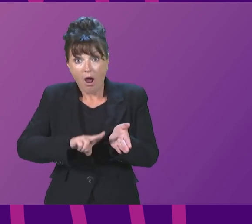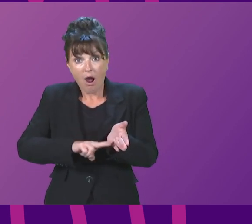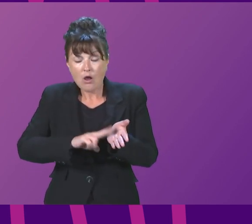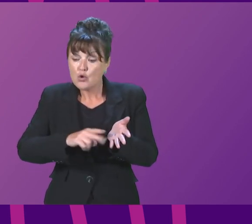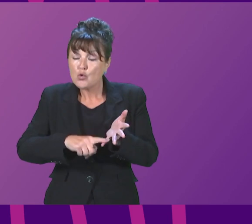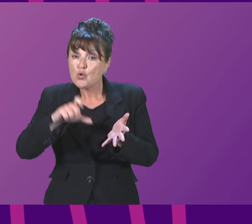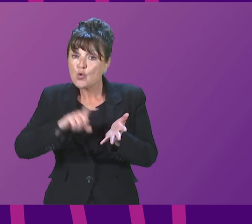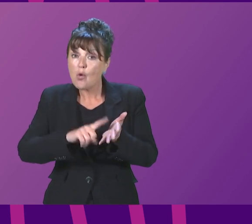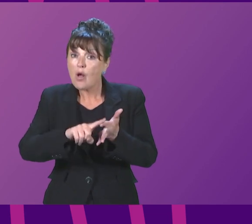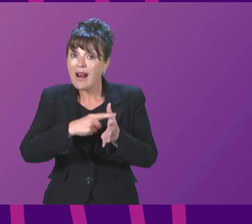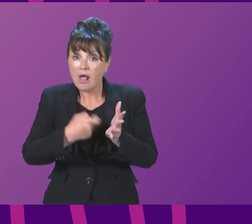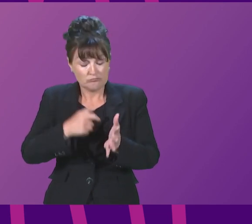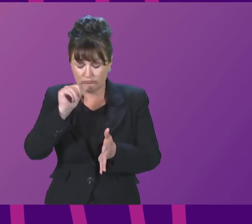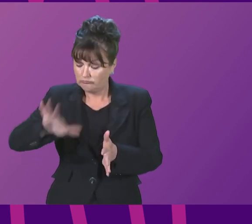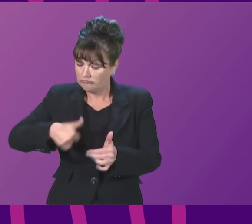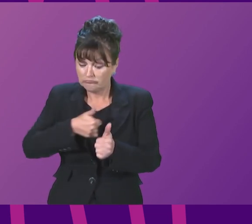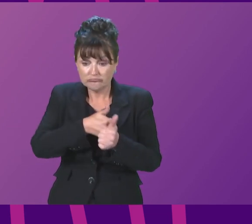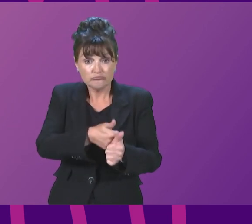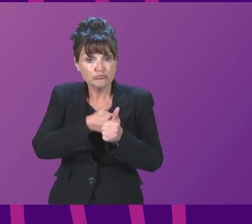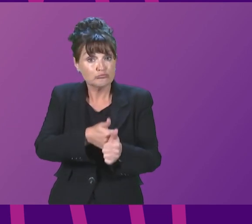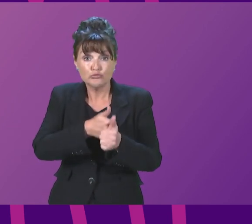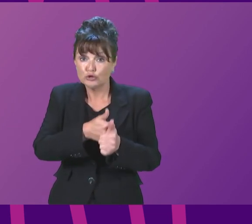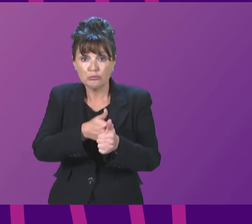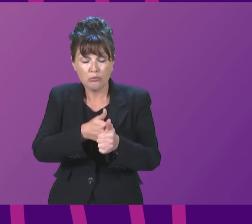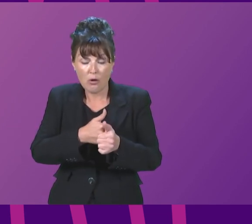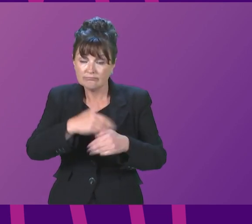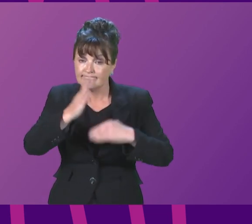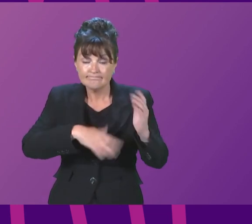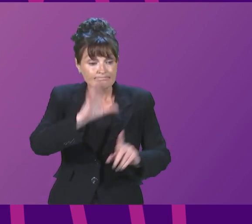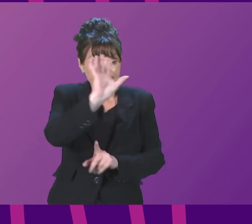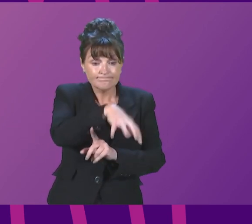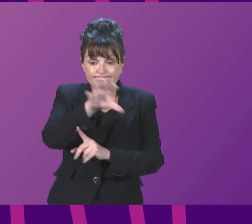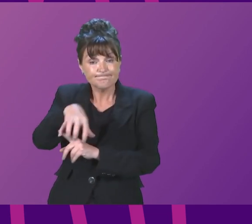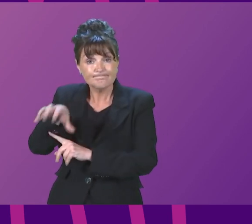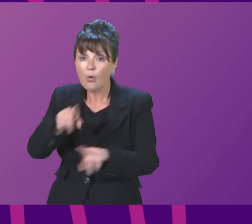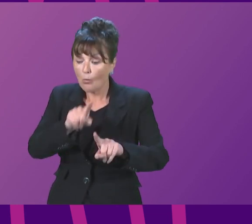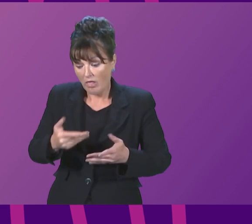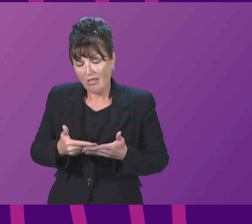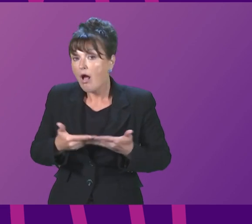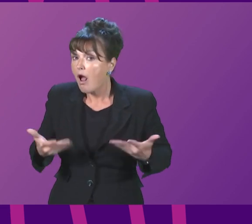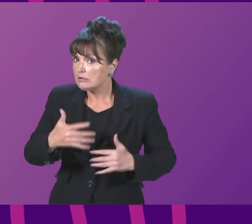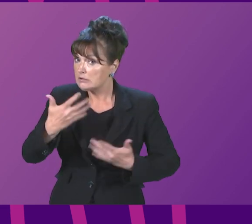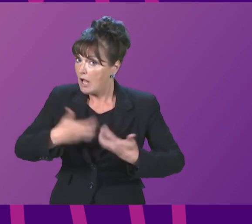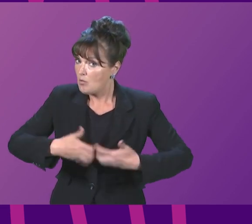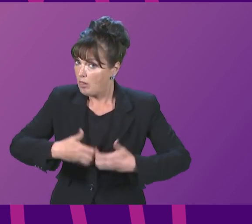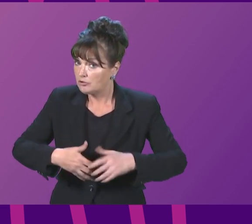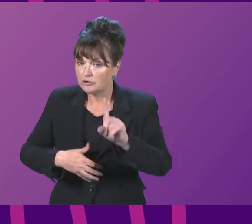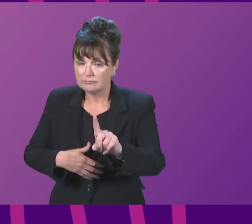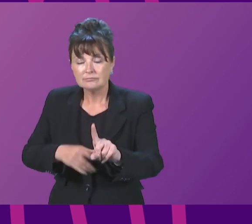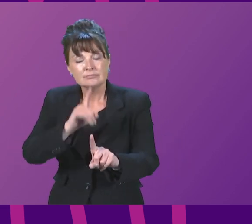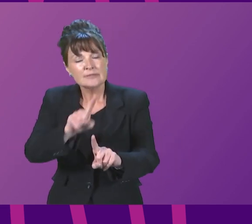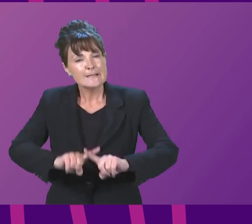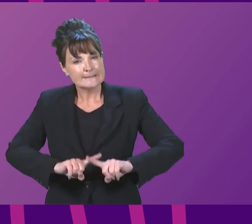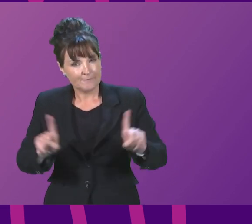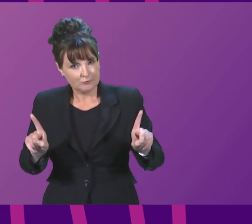new nuclear certainly not with existing technology the reality is Scotland has vast potential